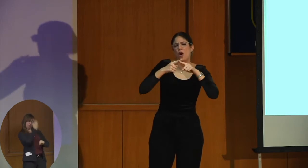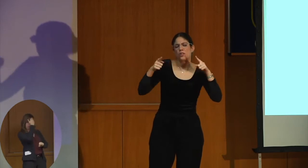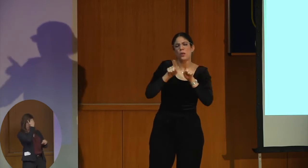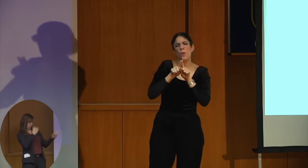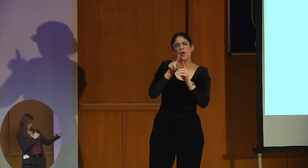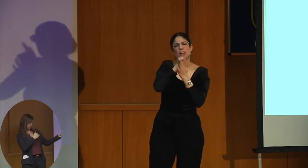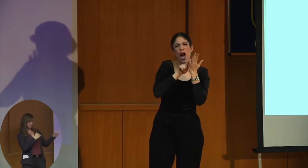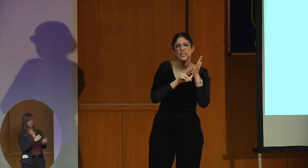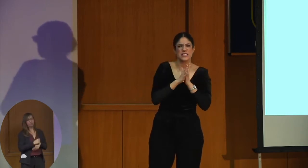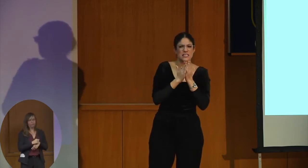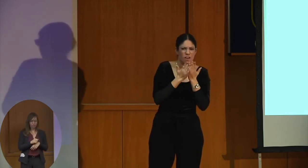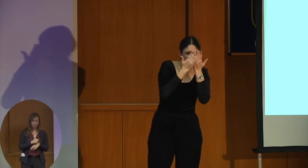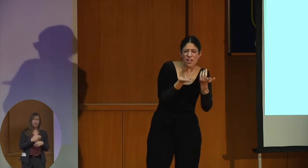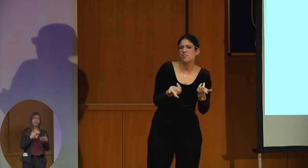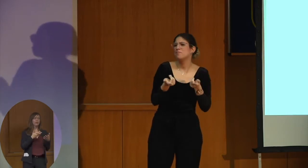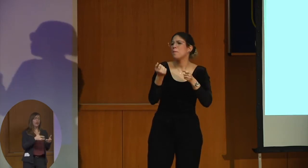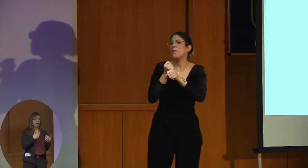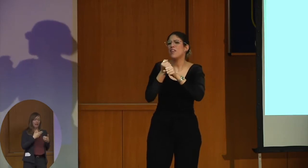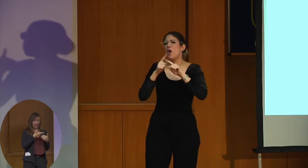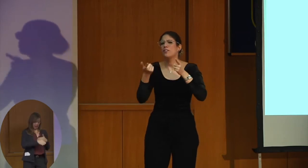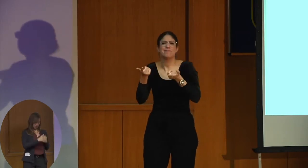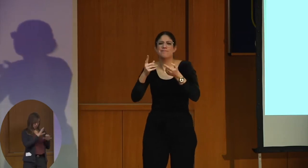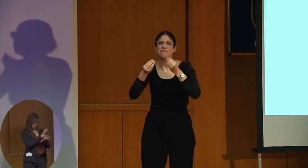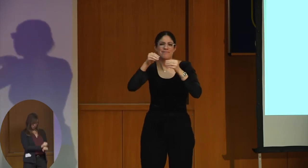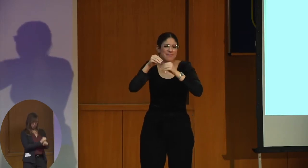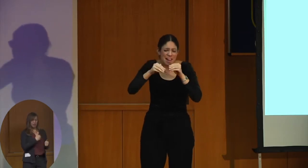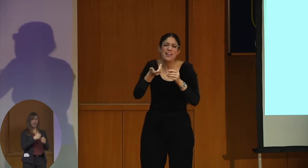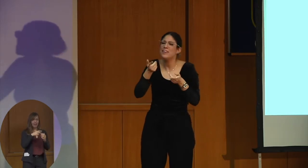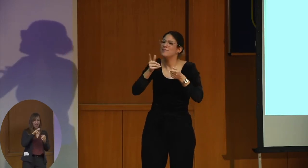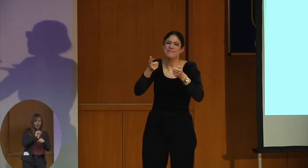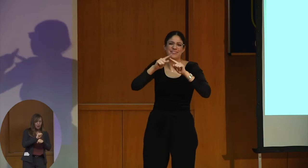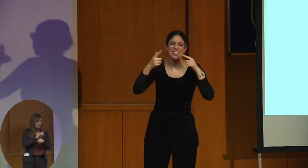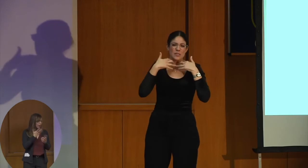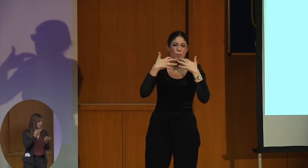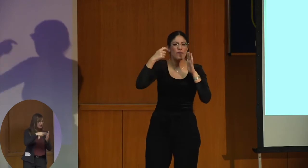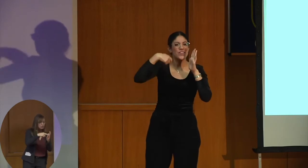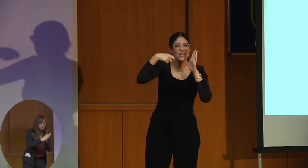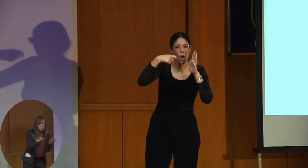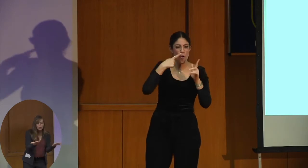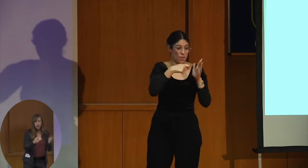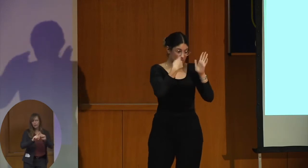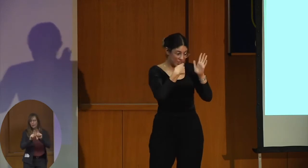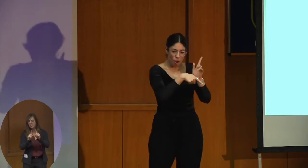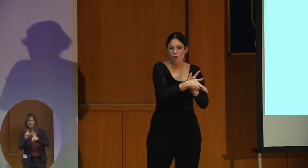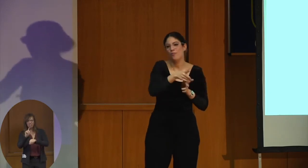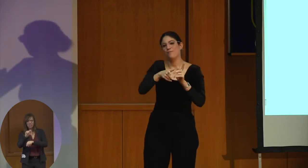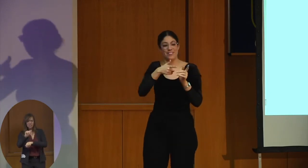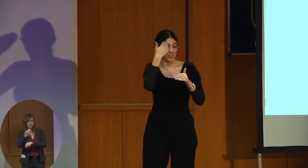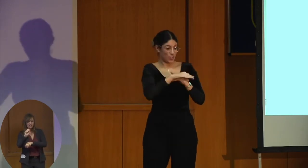would do all sorts of tasks with them, like reading a book, retelling a book, or all sorts. Or watching a